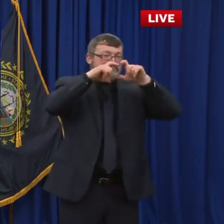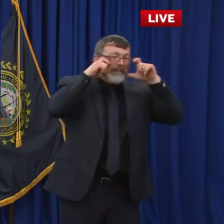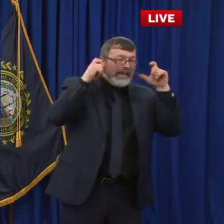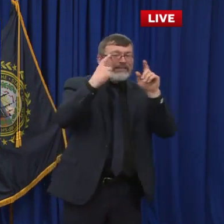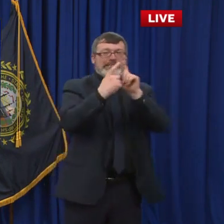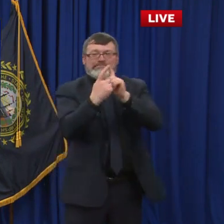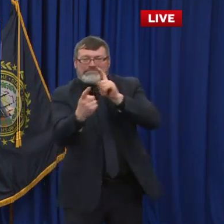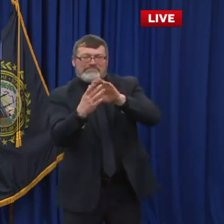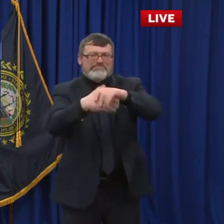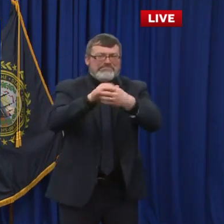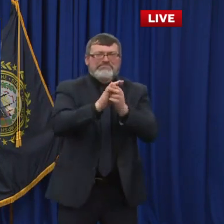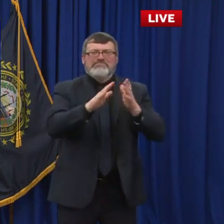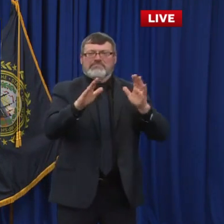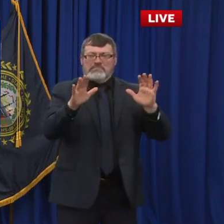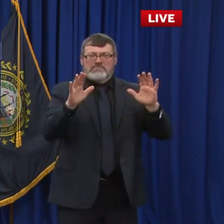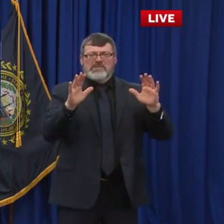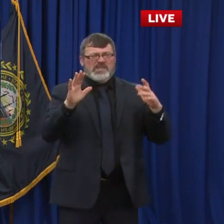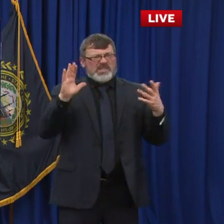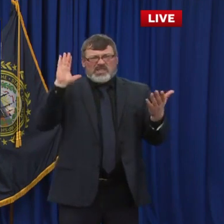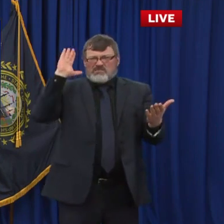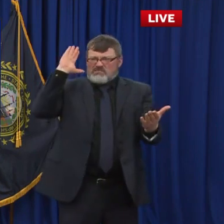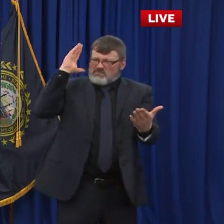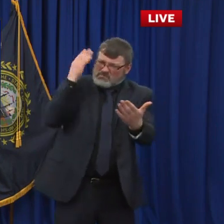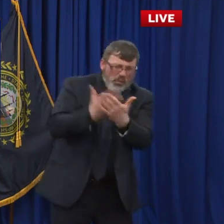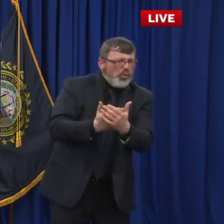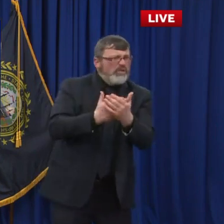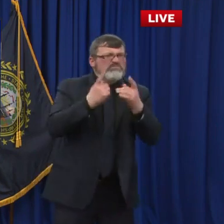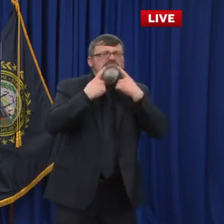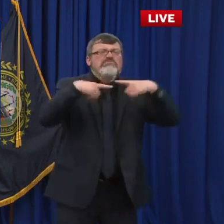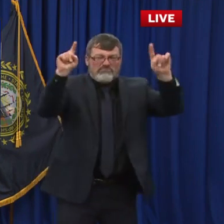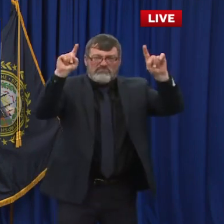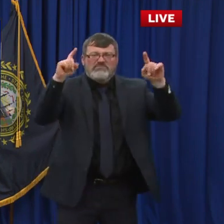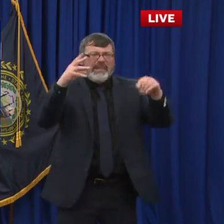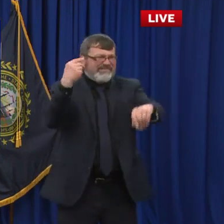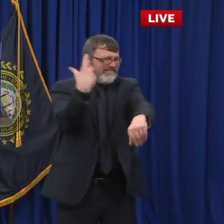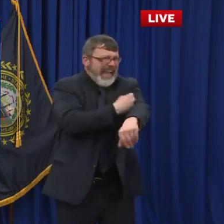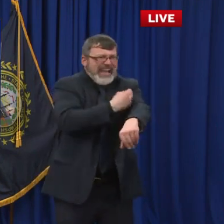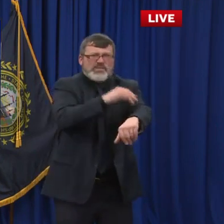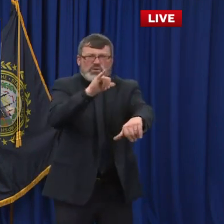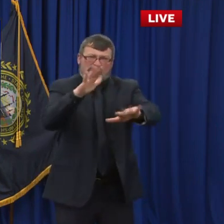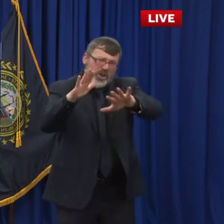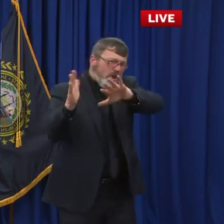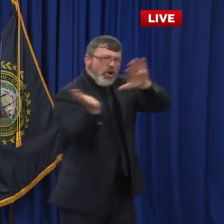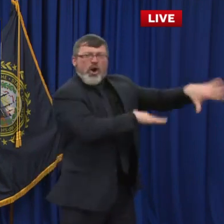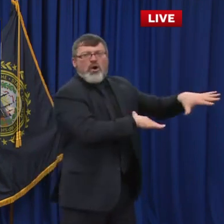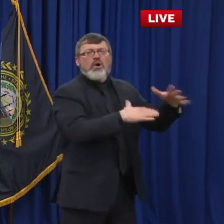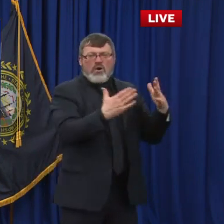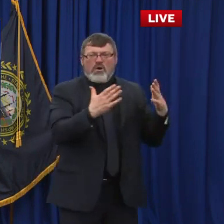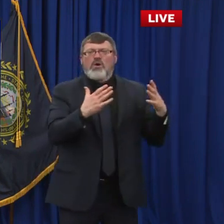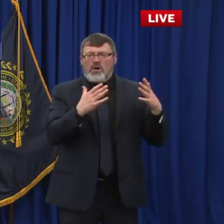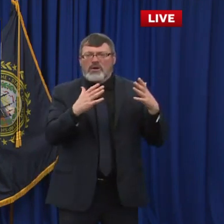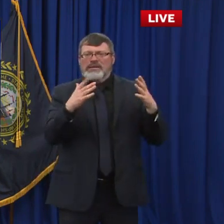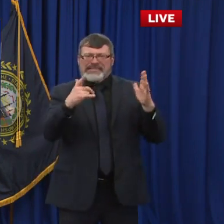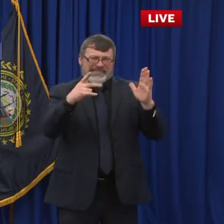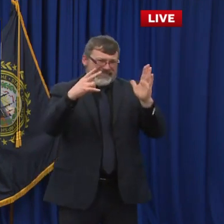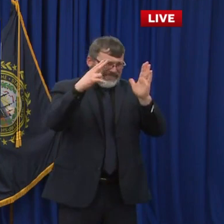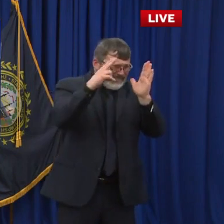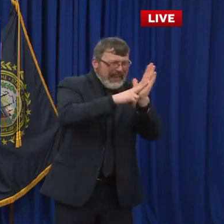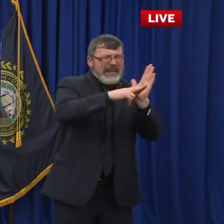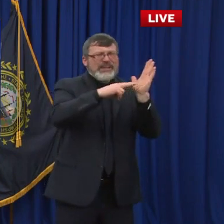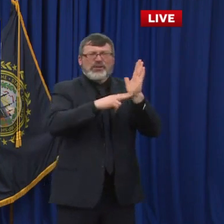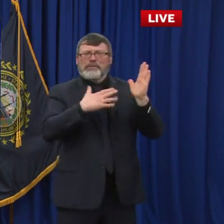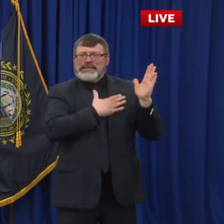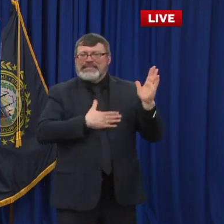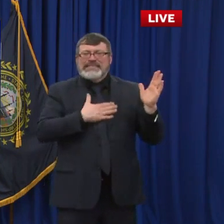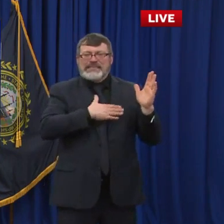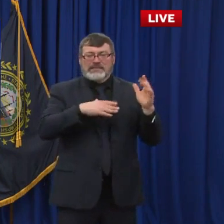data doesn't lie. We're on a great, great track here. The vaccines are coming out. Sign up, get the second shot as well. But sign up if you're in 1B and we'll